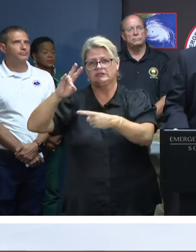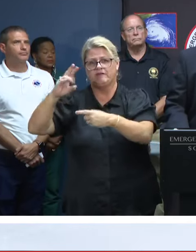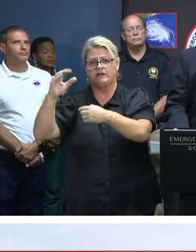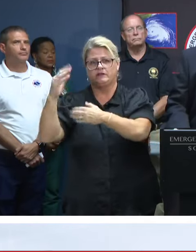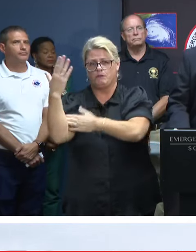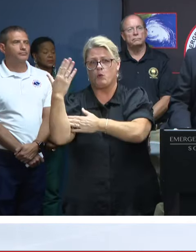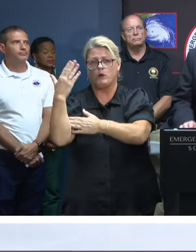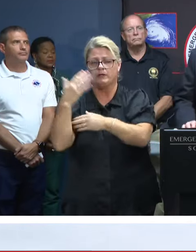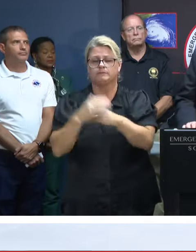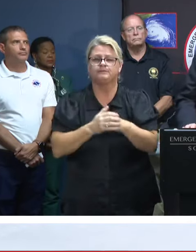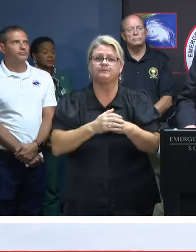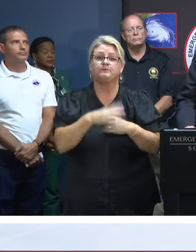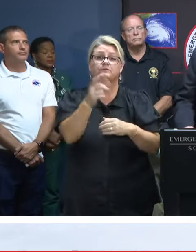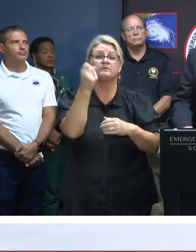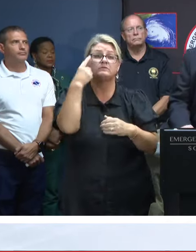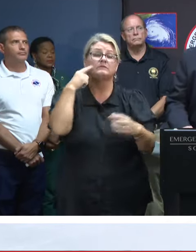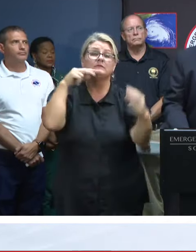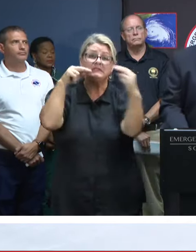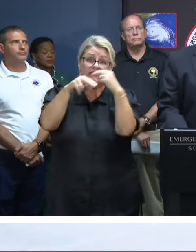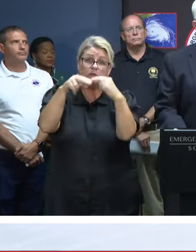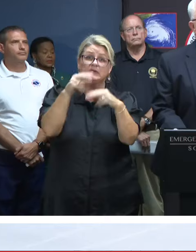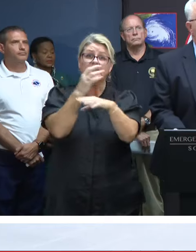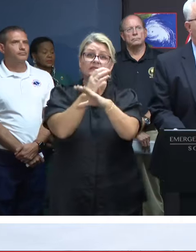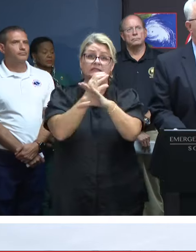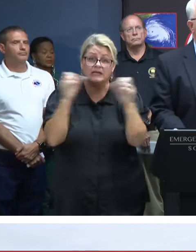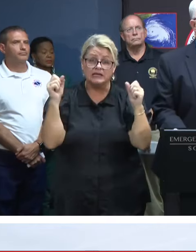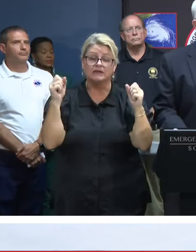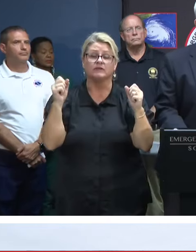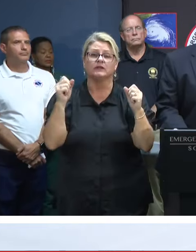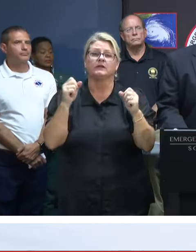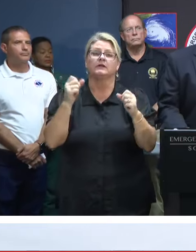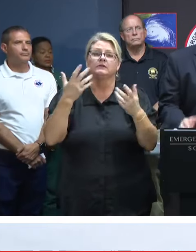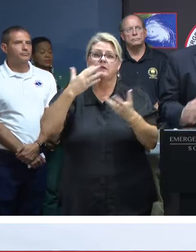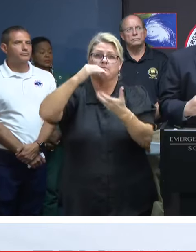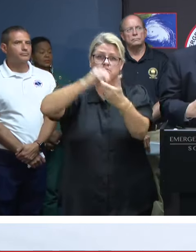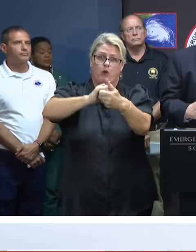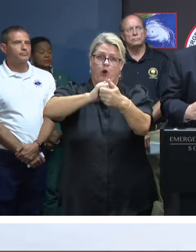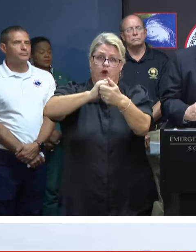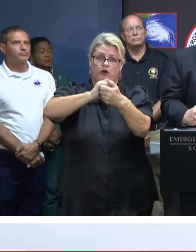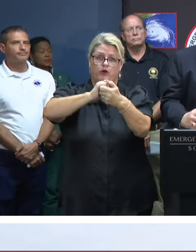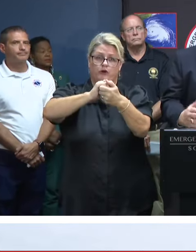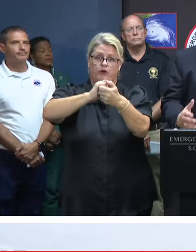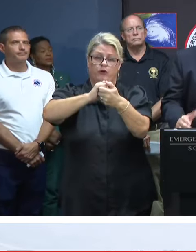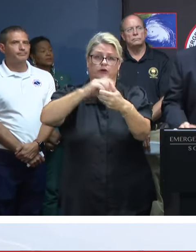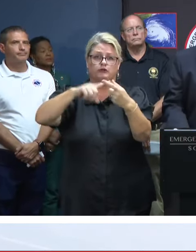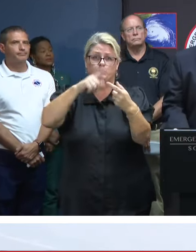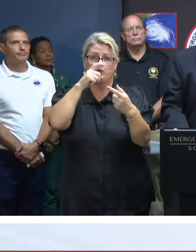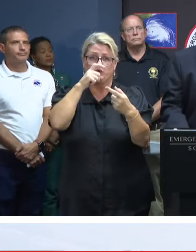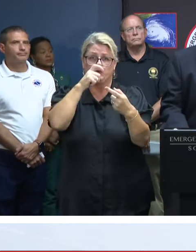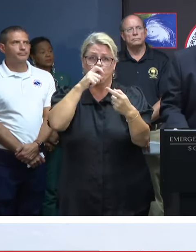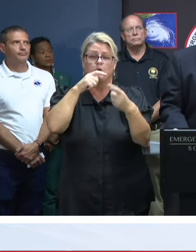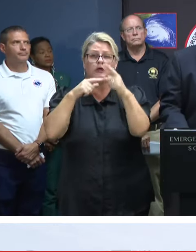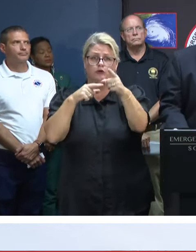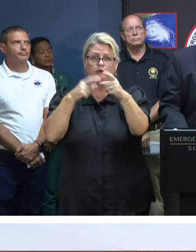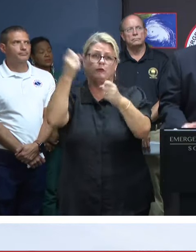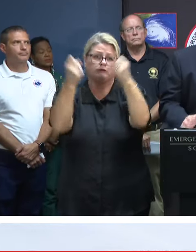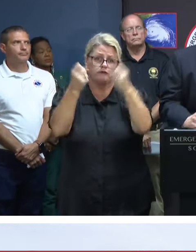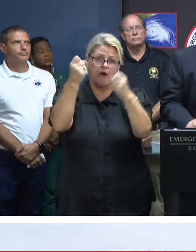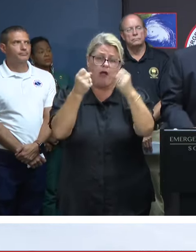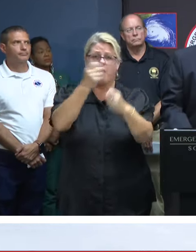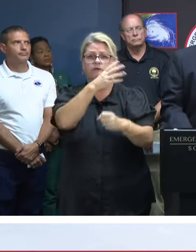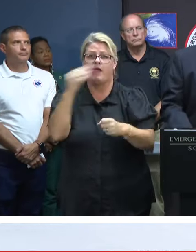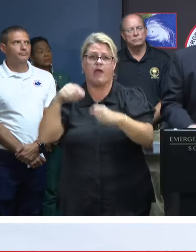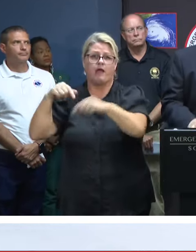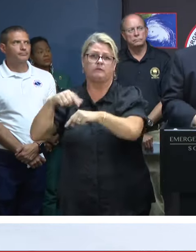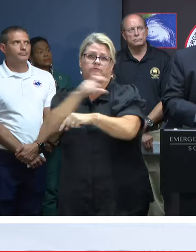this point, highway safety is a partnership. It's a partnership between law enforcement and the motoring public. As has already